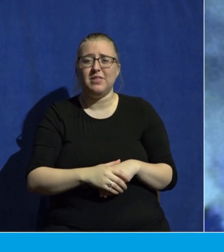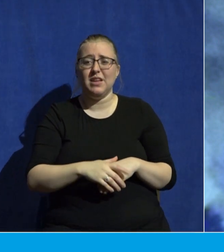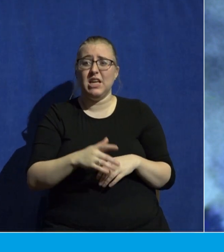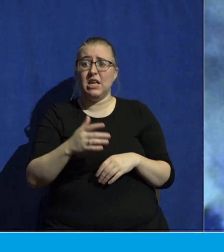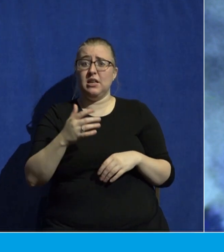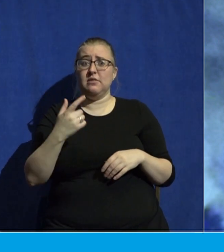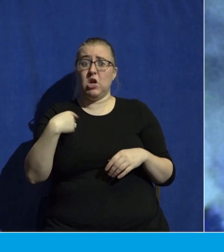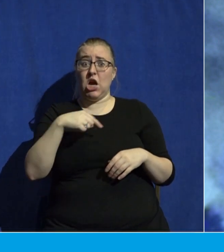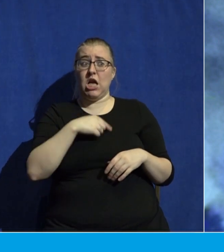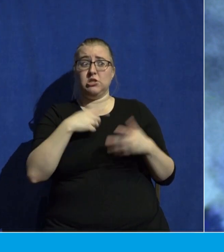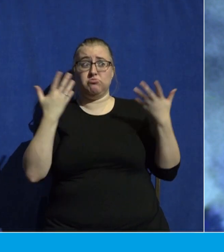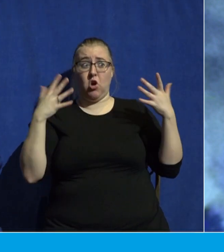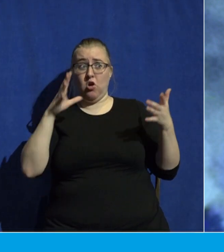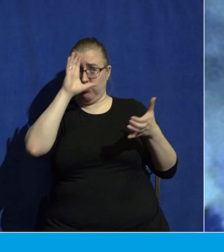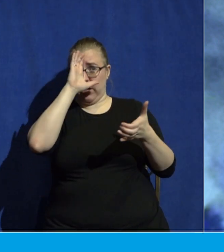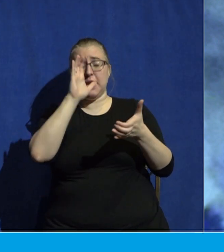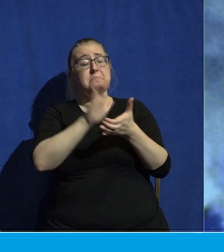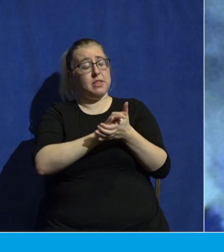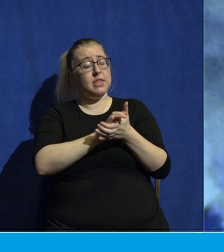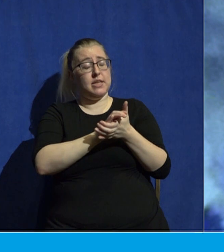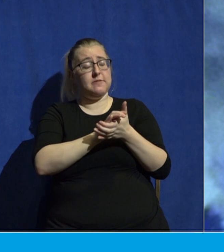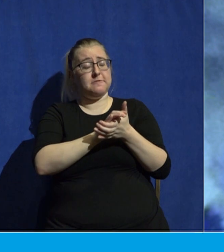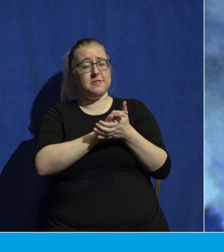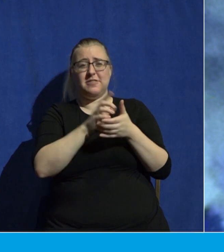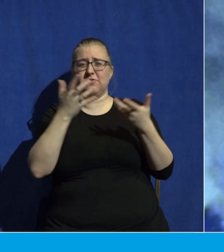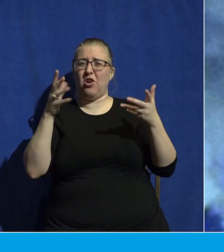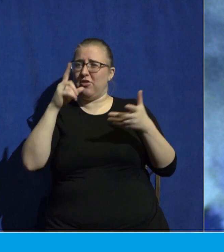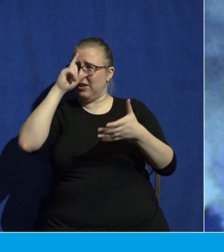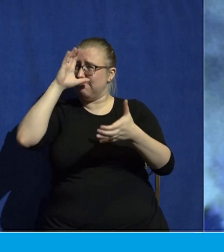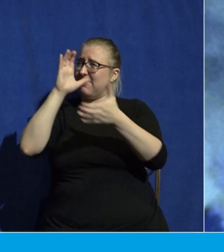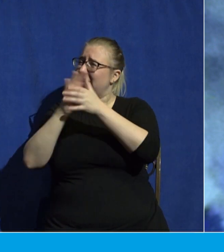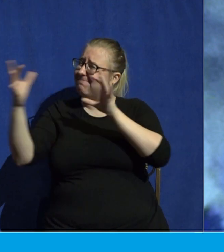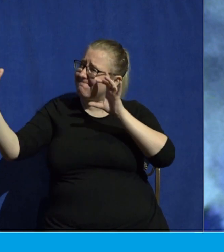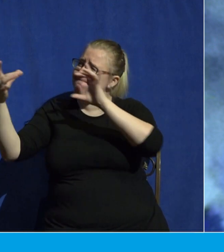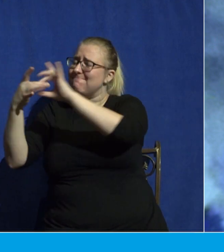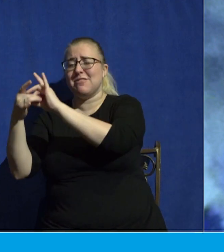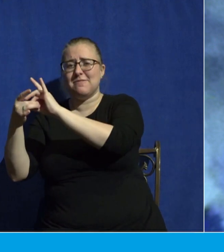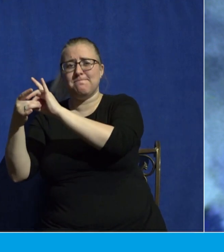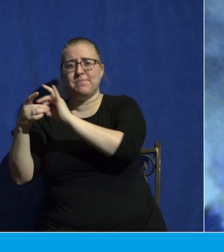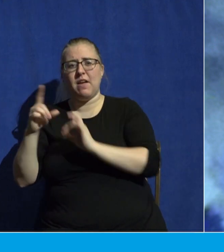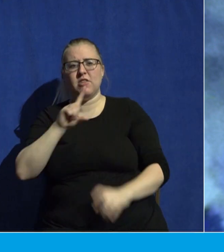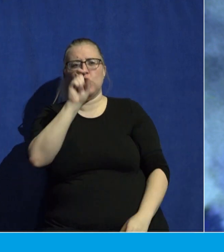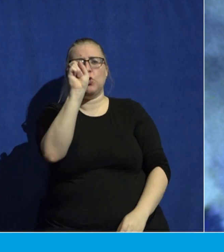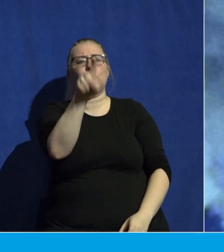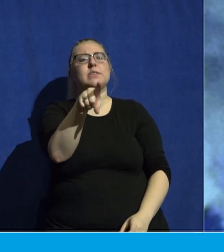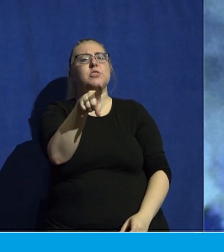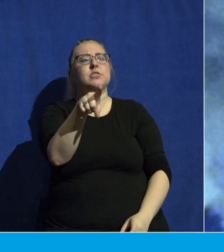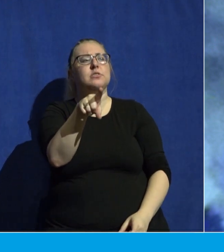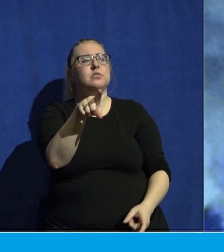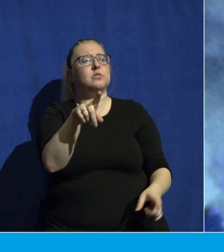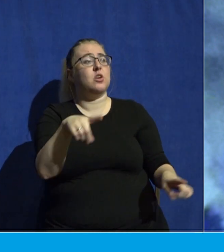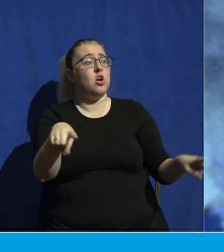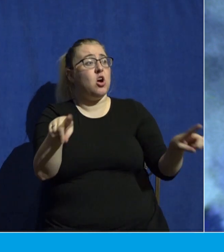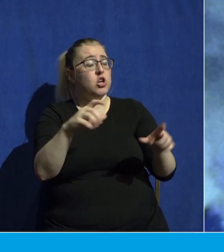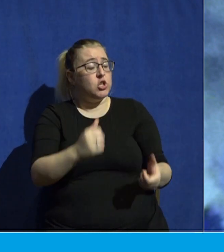Jesus, you've believed into him. Let me ask you this question. Are you living the Christian life